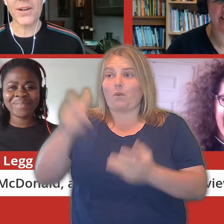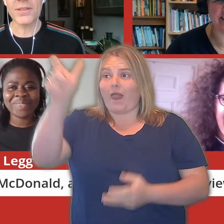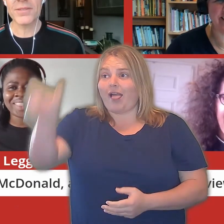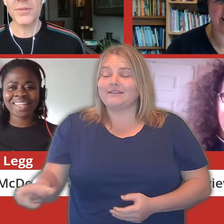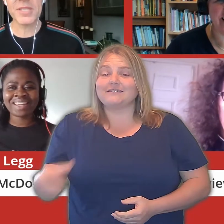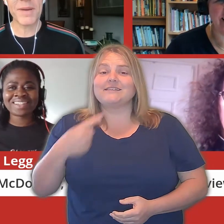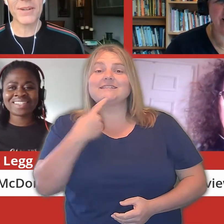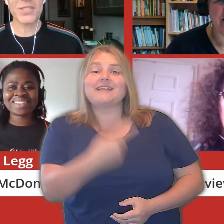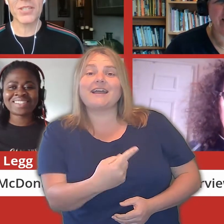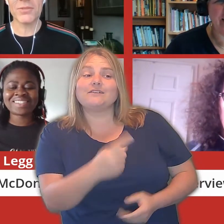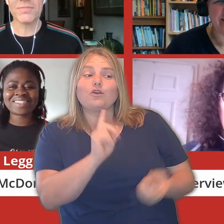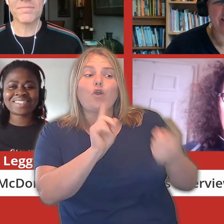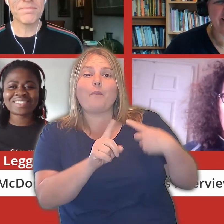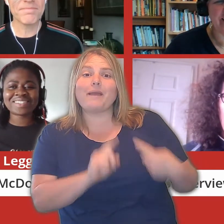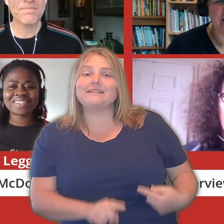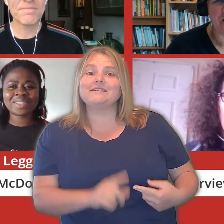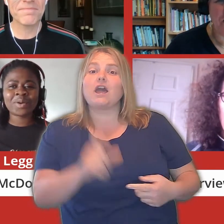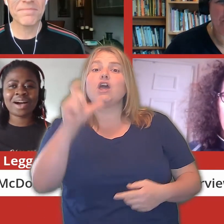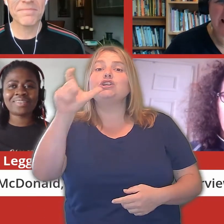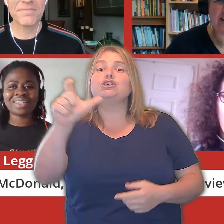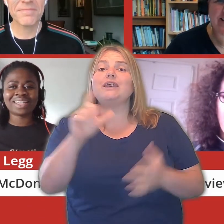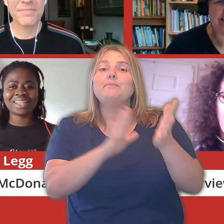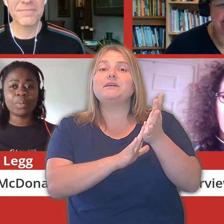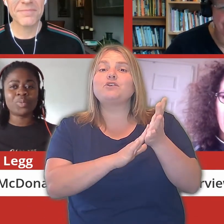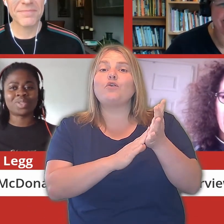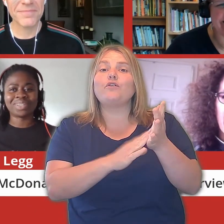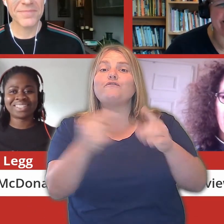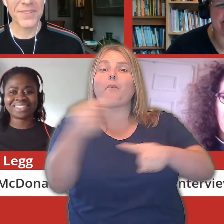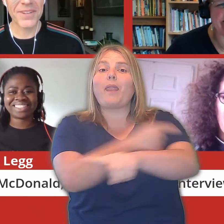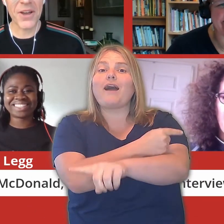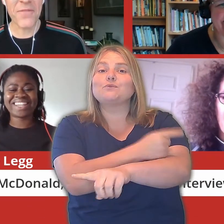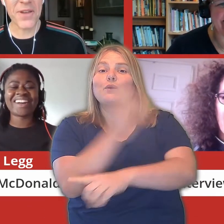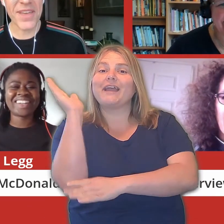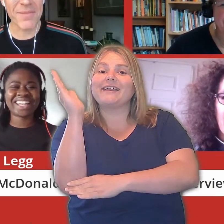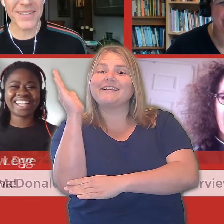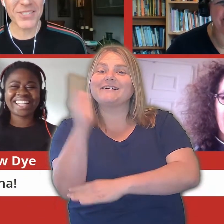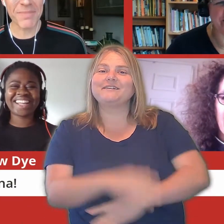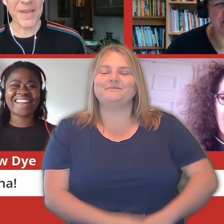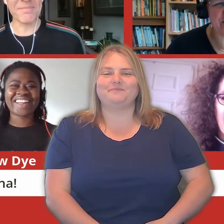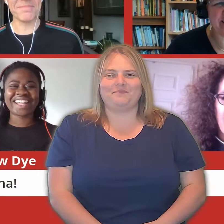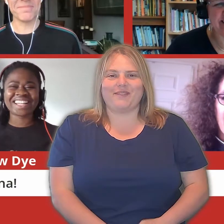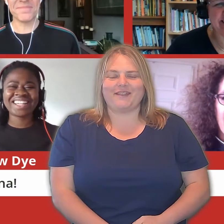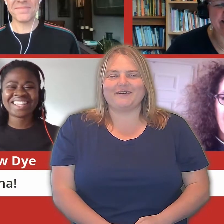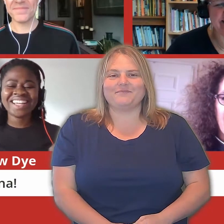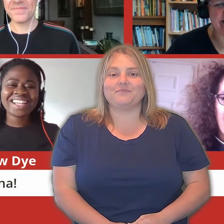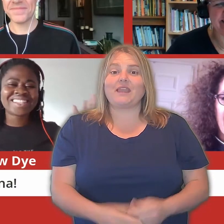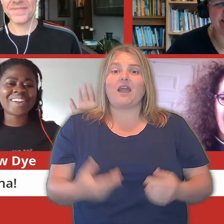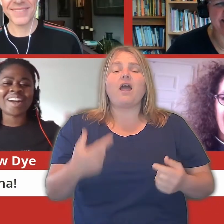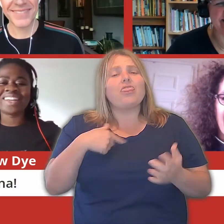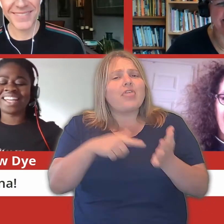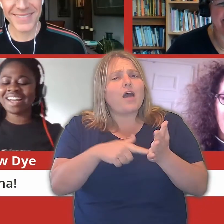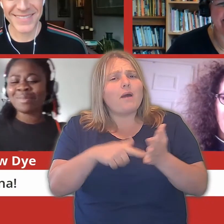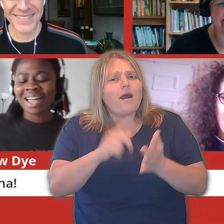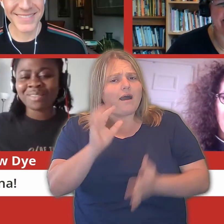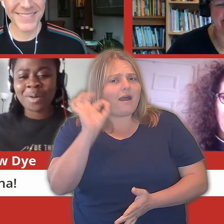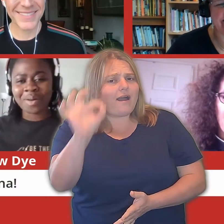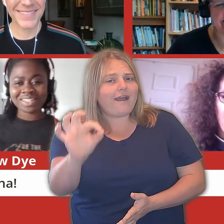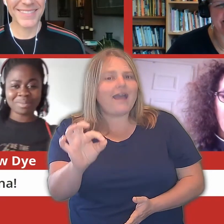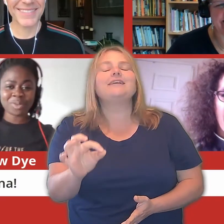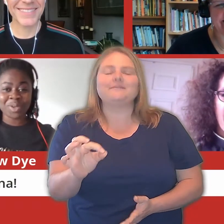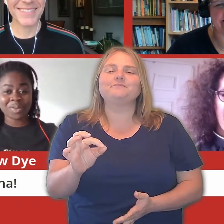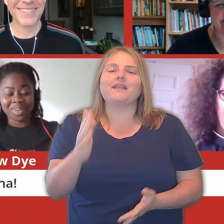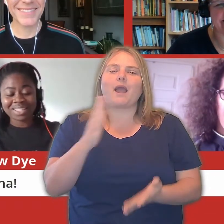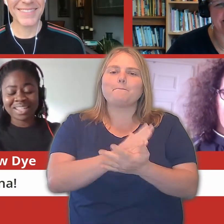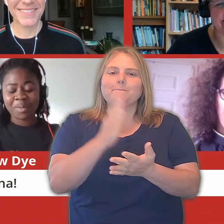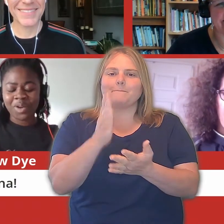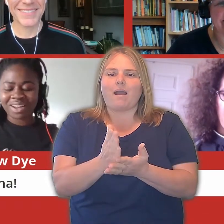what about y'all? Who inspires you? So currently... Oops, sorry. Go for it, Thelma. Jump in. So currently, I've got a